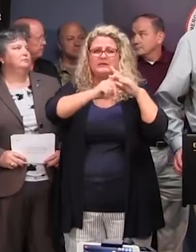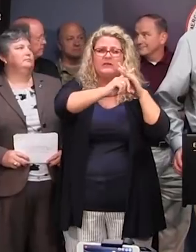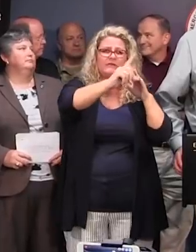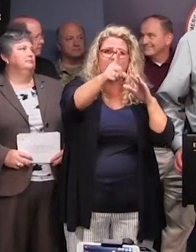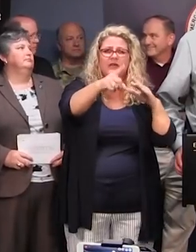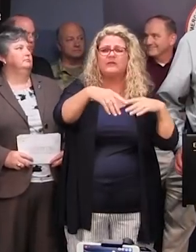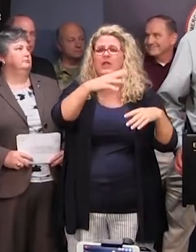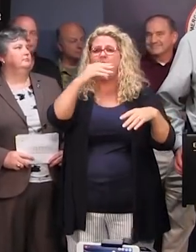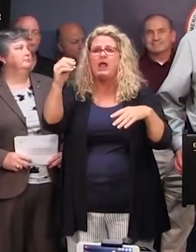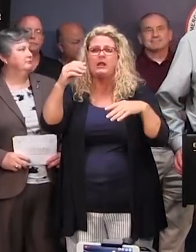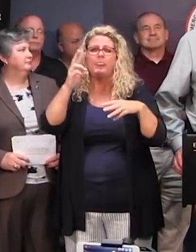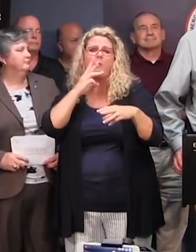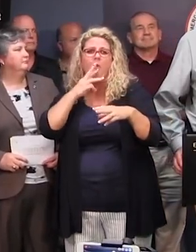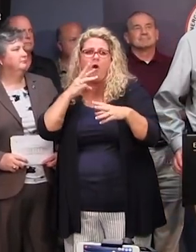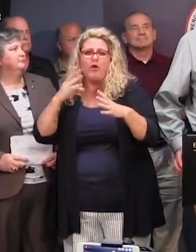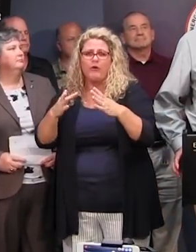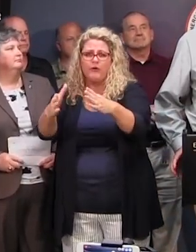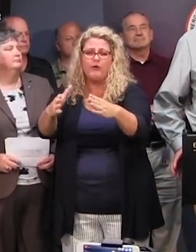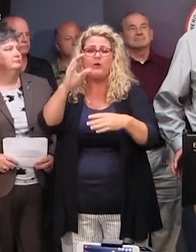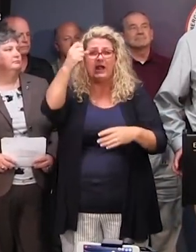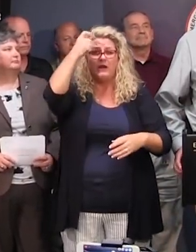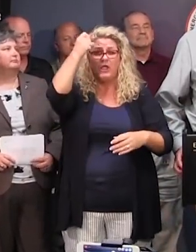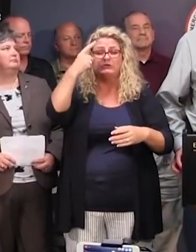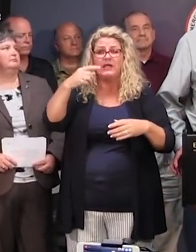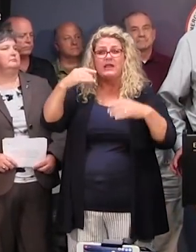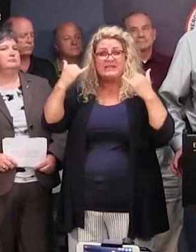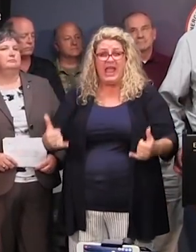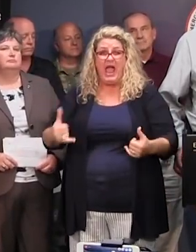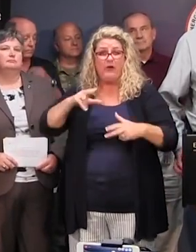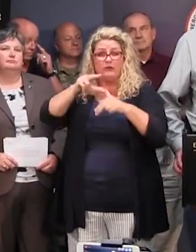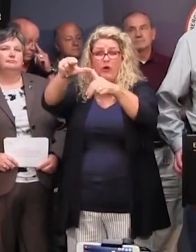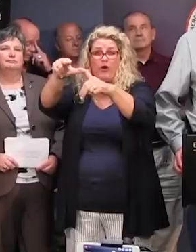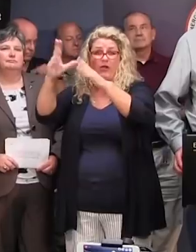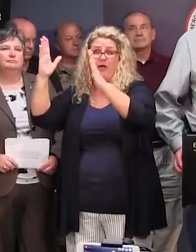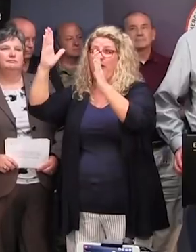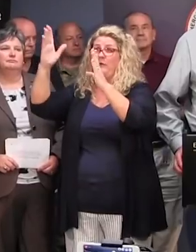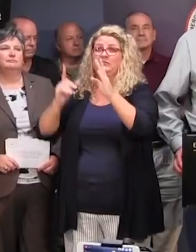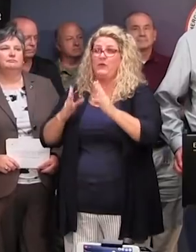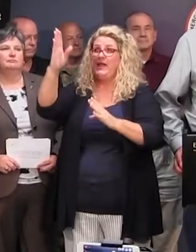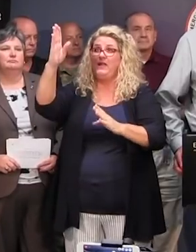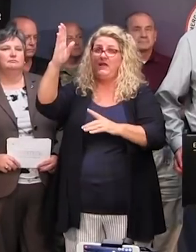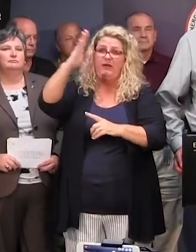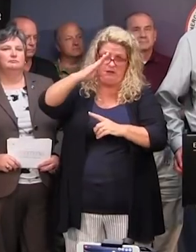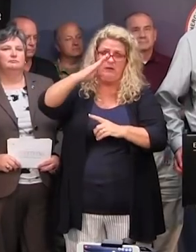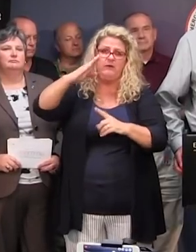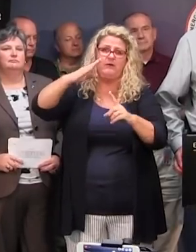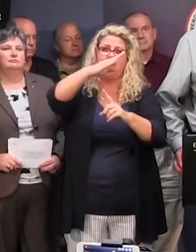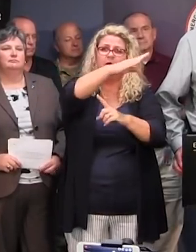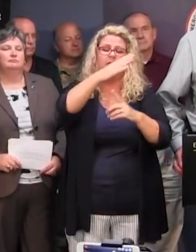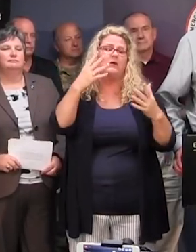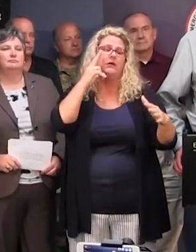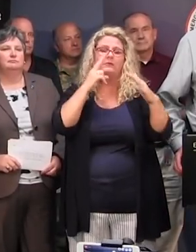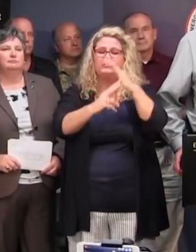shift our waterways for a second. With the shift in the storm, as the Governor said, it's been very unpredictable as we've moved forward and